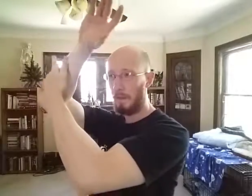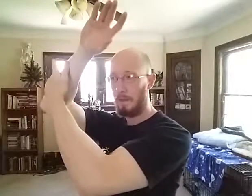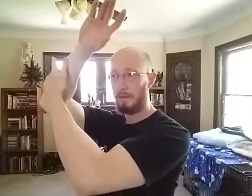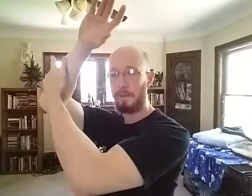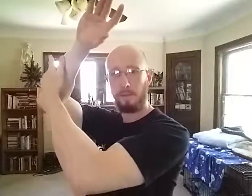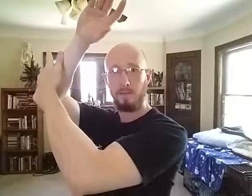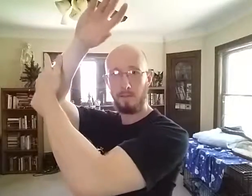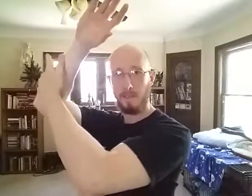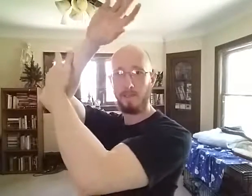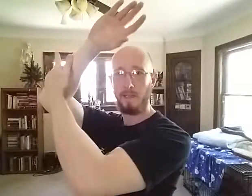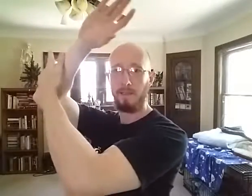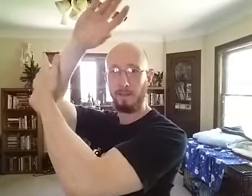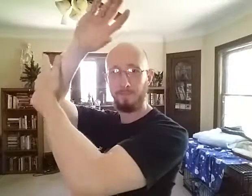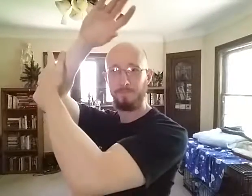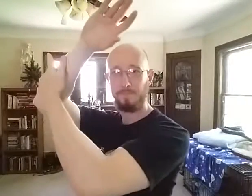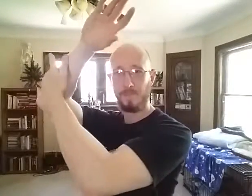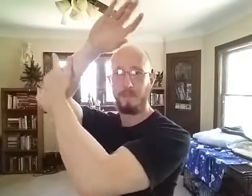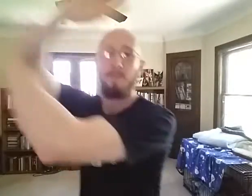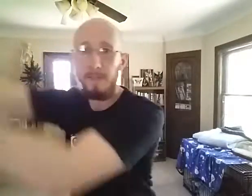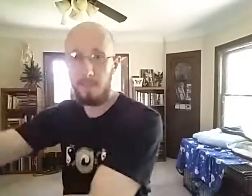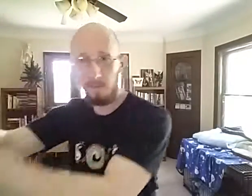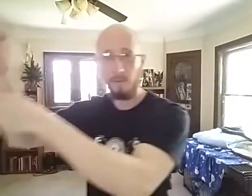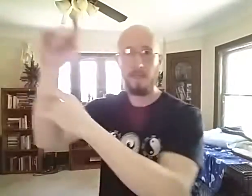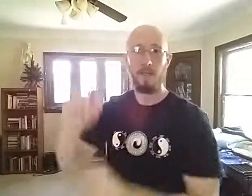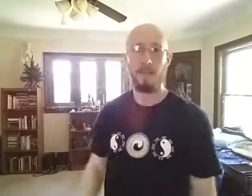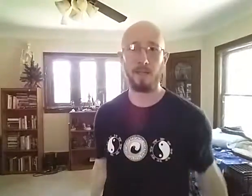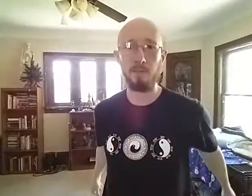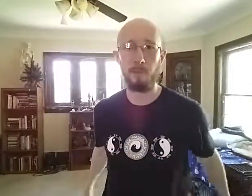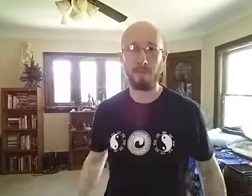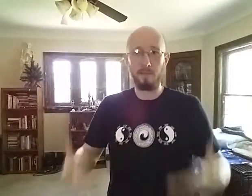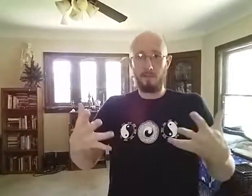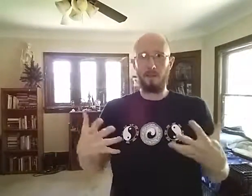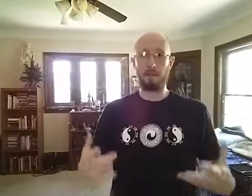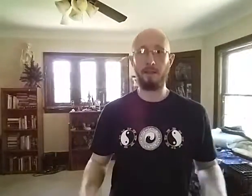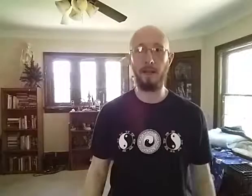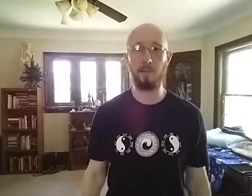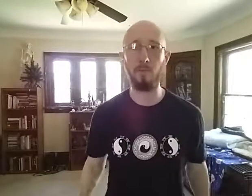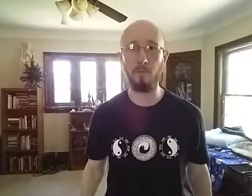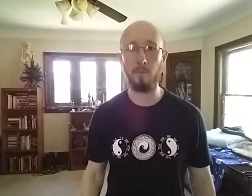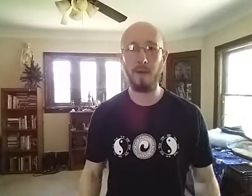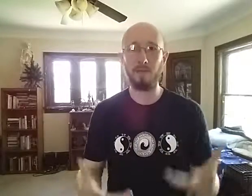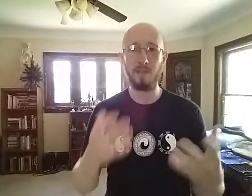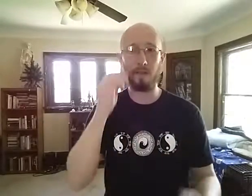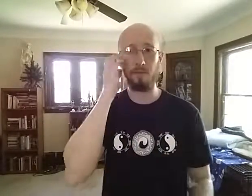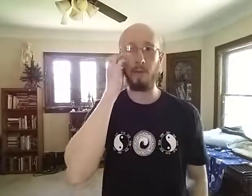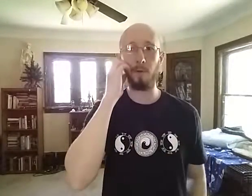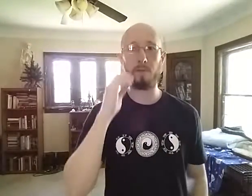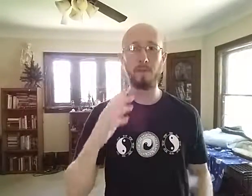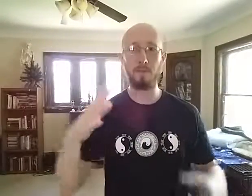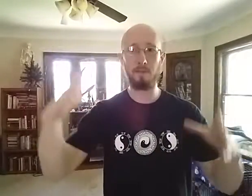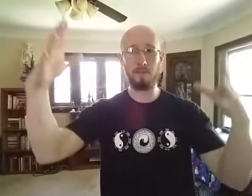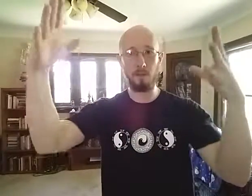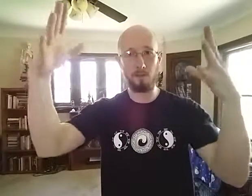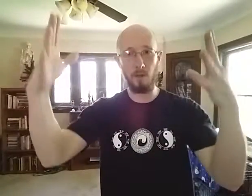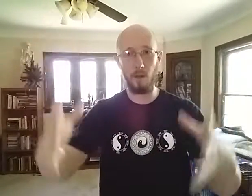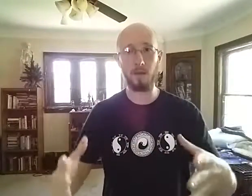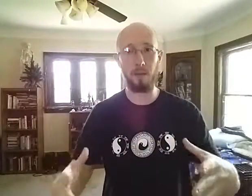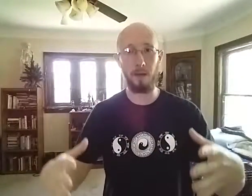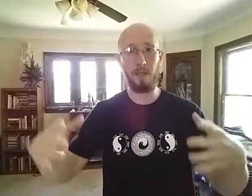And yeah, just kind of stay here. And then if I need to express and, and move them out, just kind of a demo thing to, to talk about